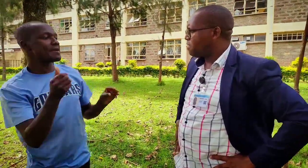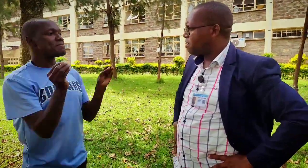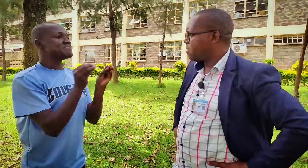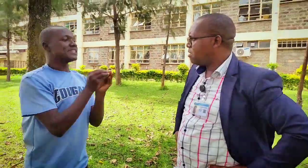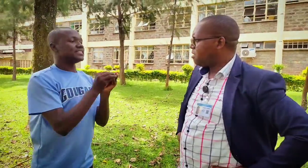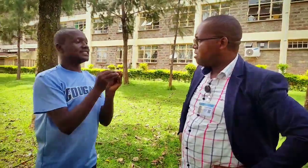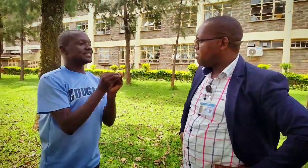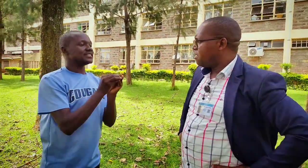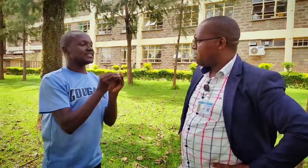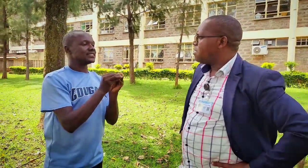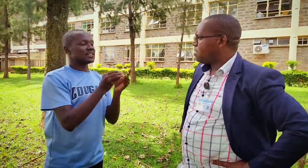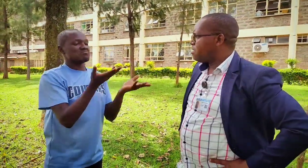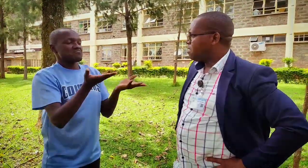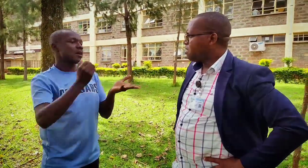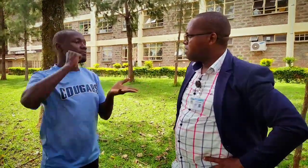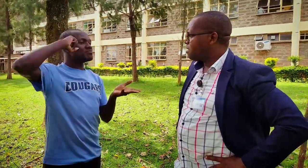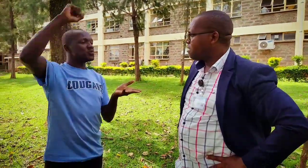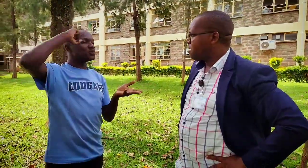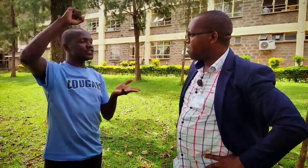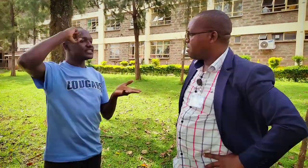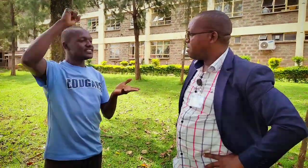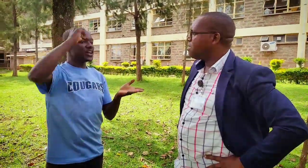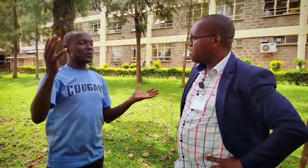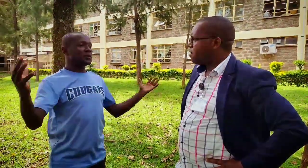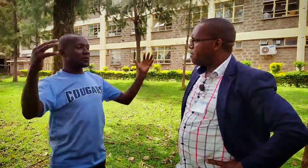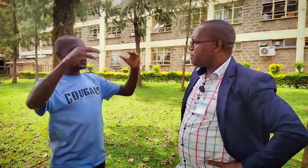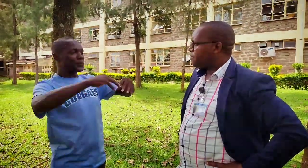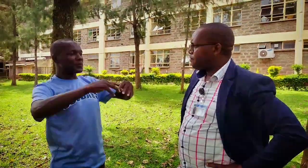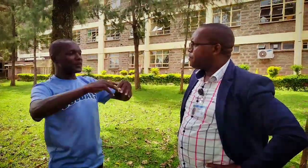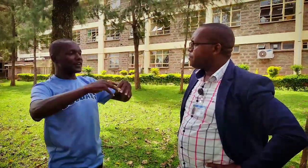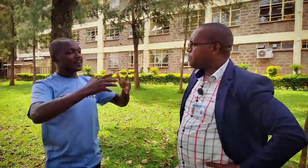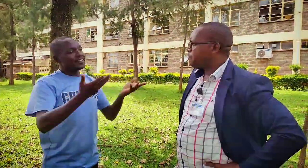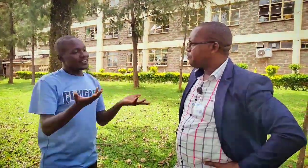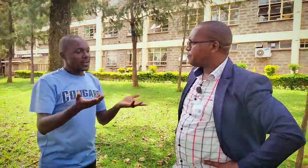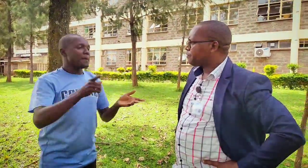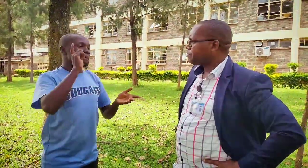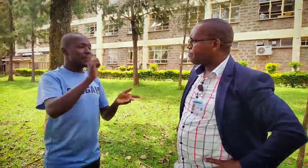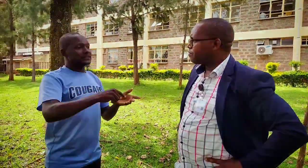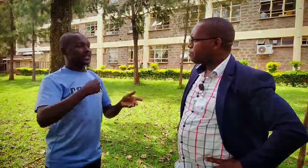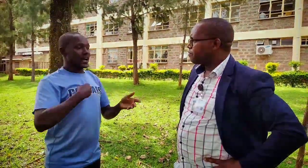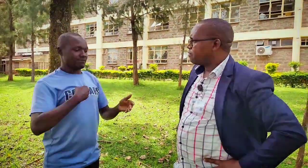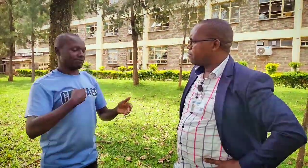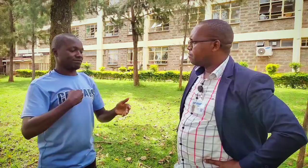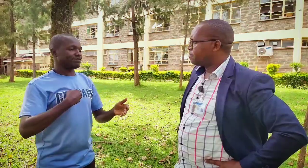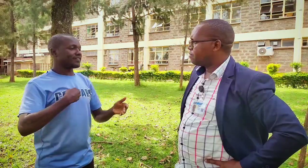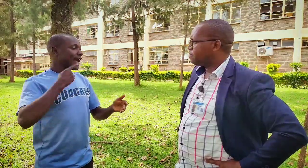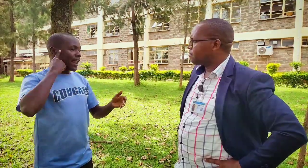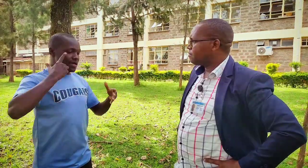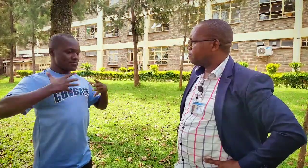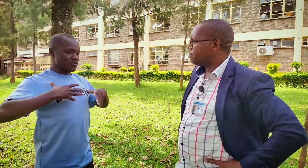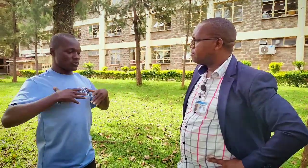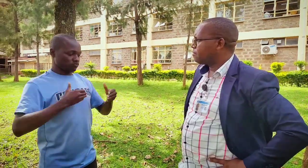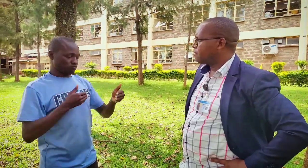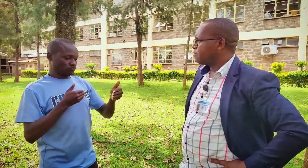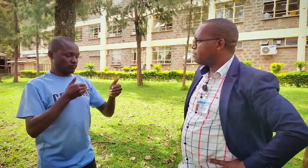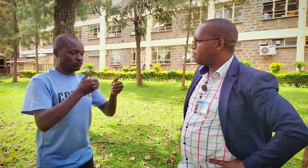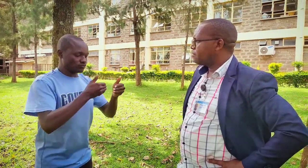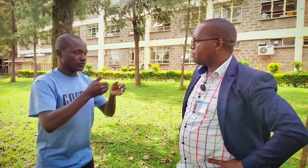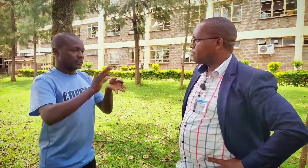maybe when meeting in politics rallies the deaf